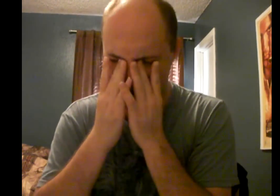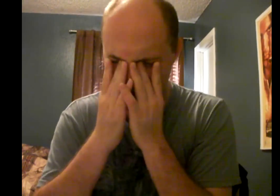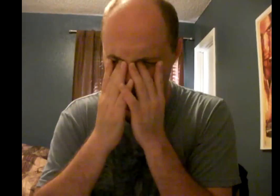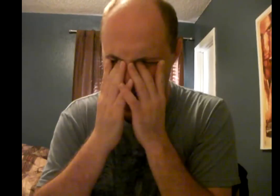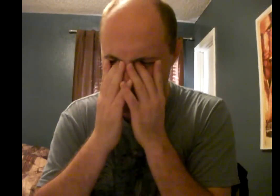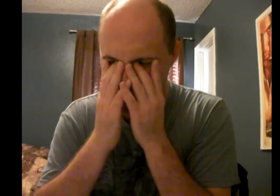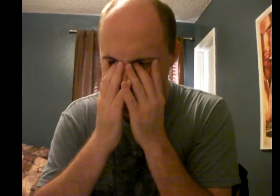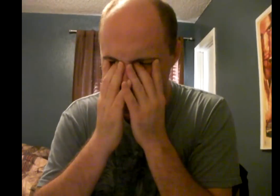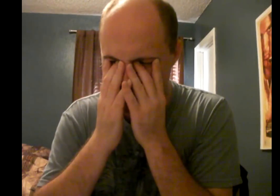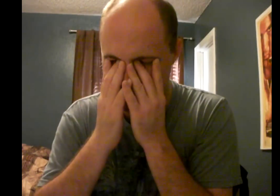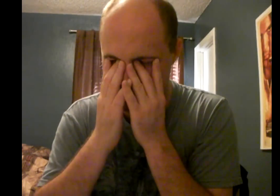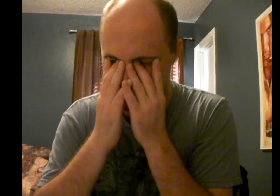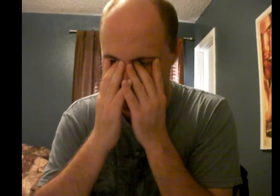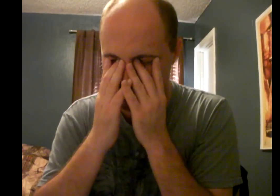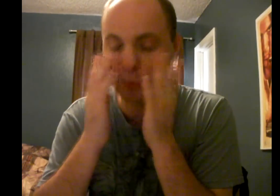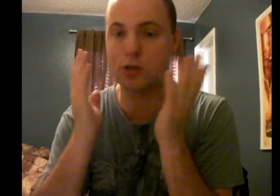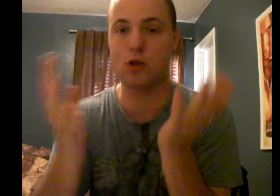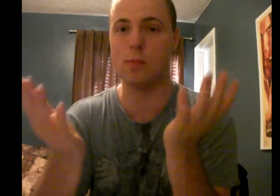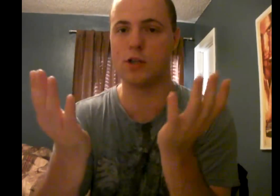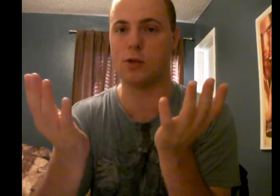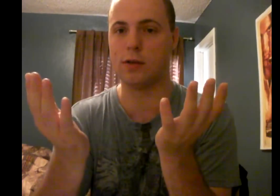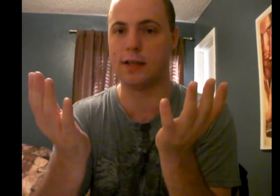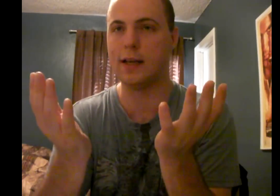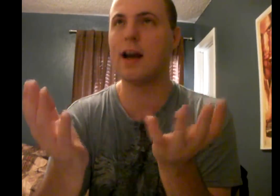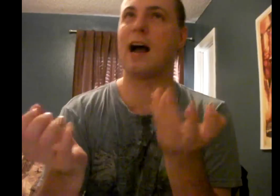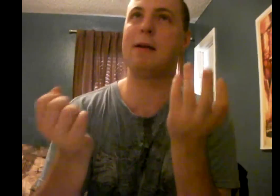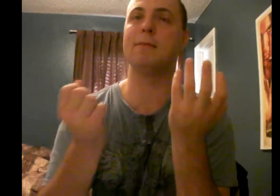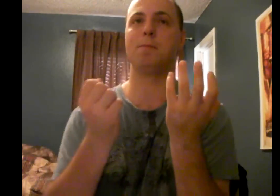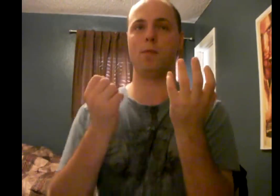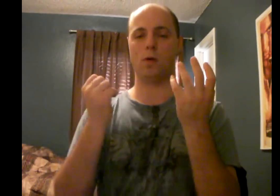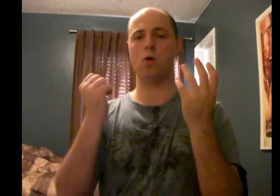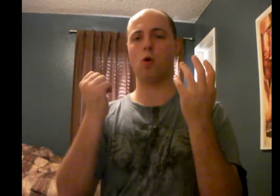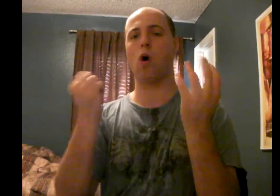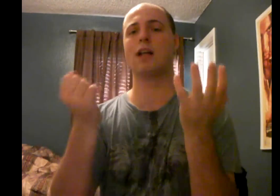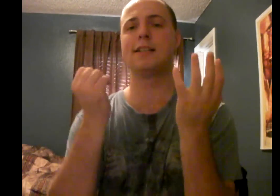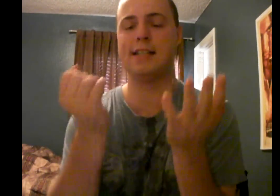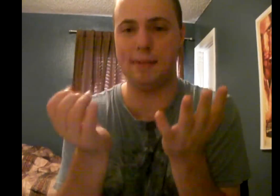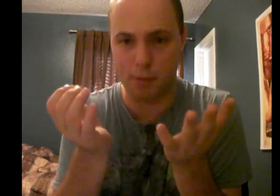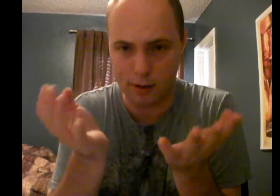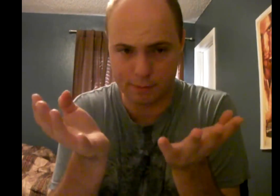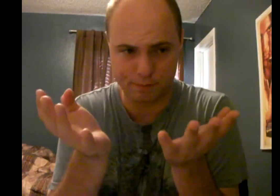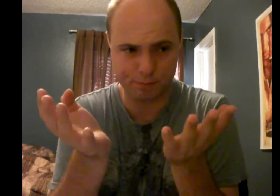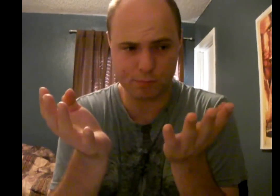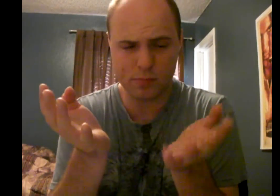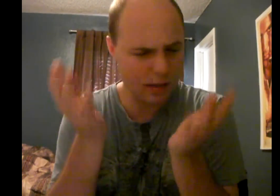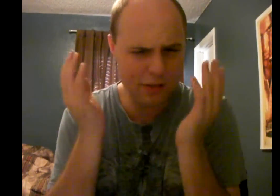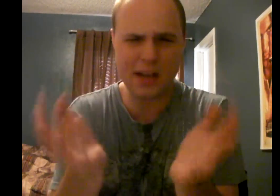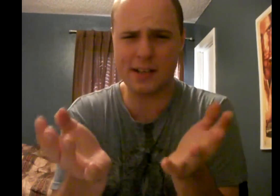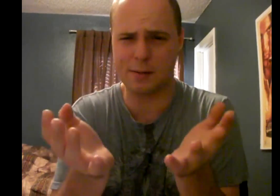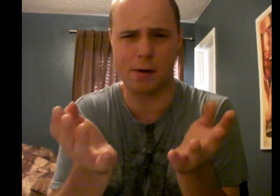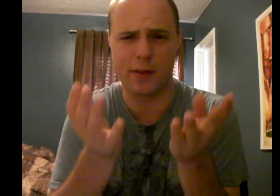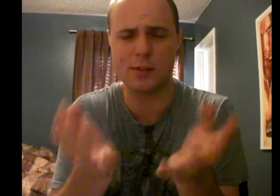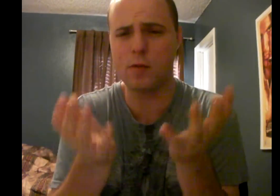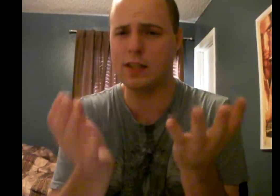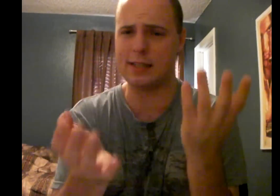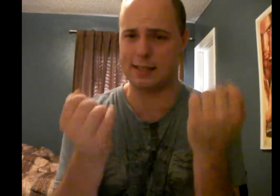And also, I never thought I'd say this, but there was too much nudity. I mean, the whole quantity part, that doesn't bum me. This movie